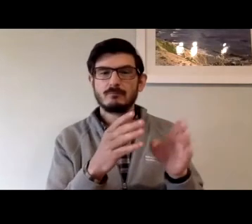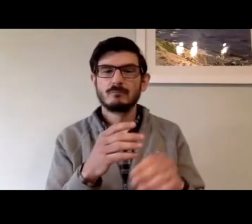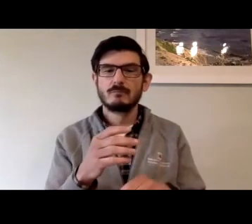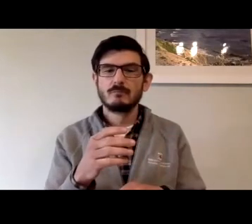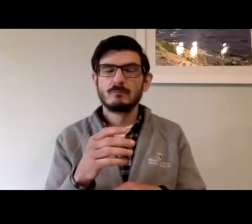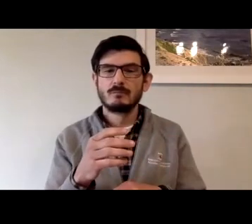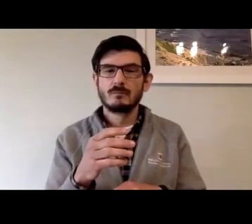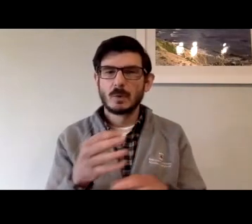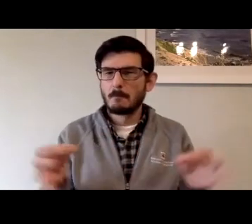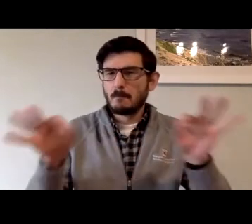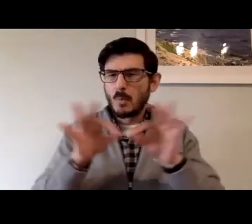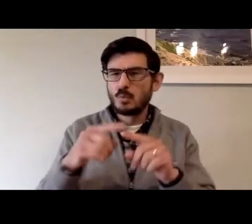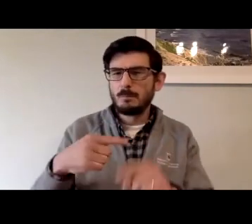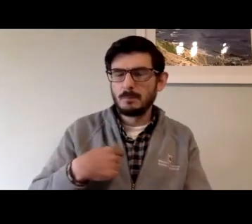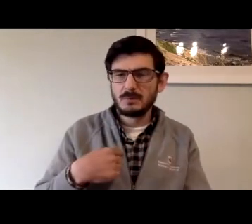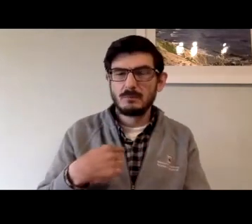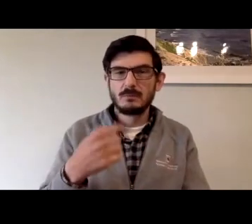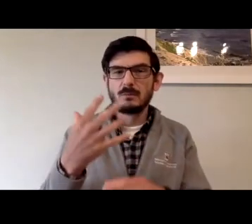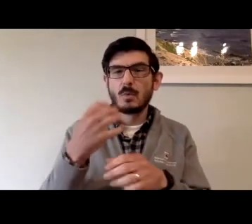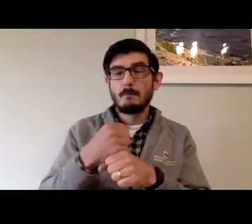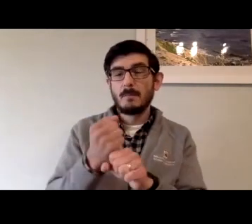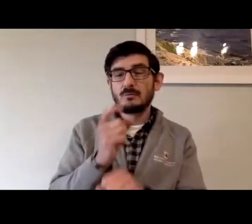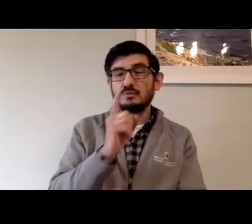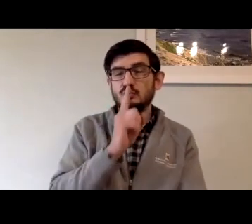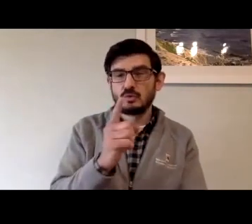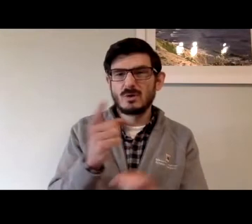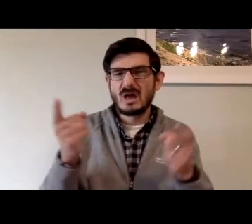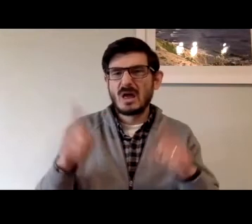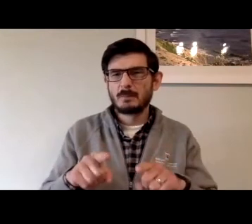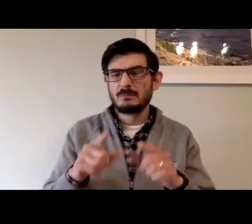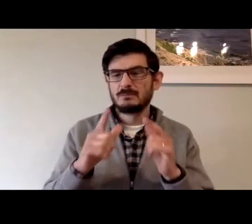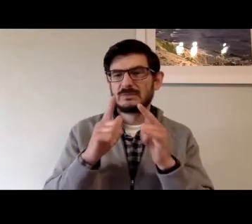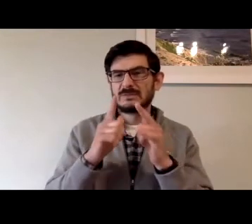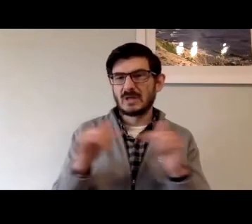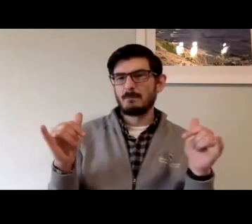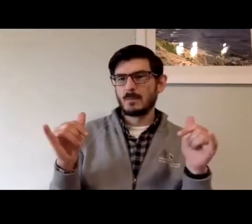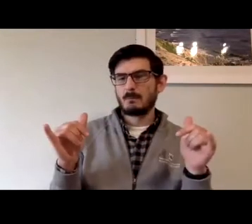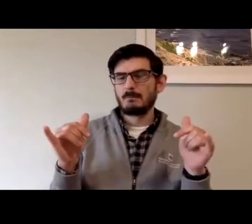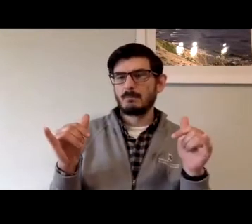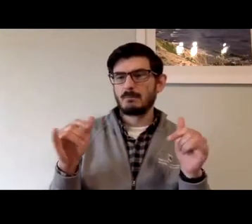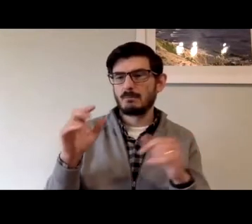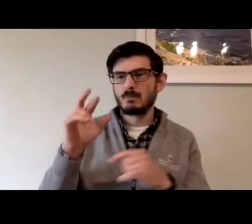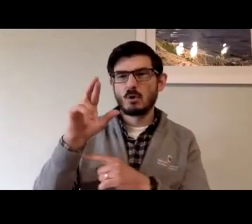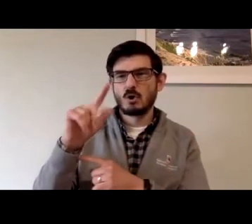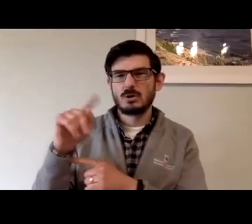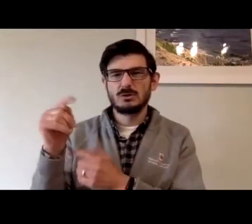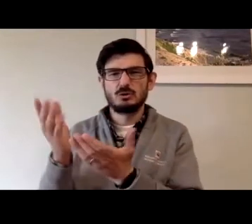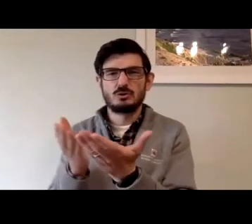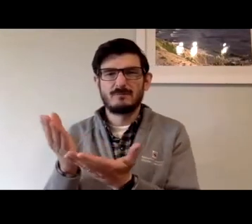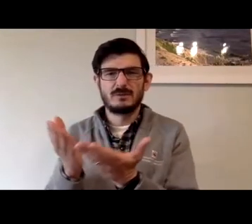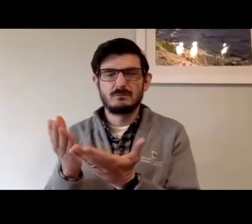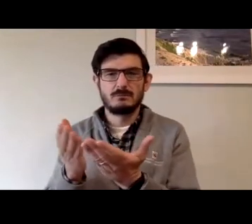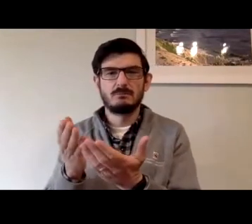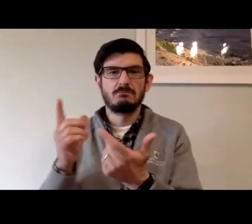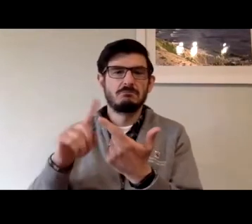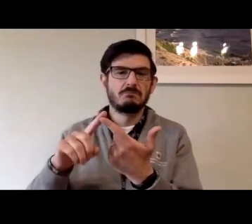In this time, one thing that's kind of caught our attention is personally is important to me is to make sure that things happen